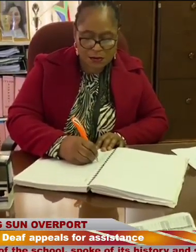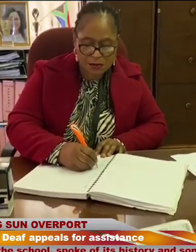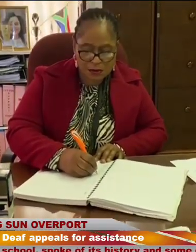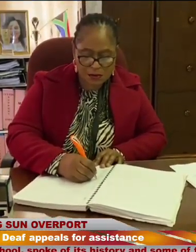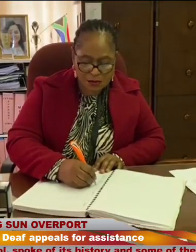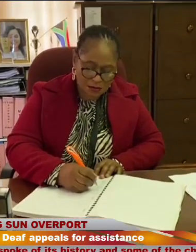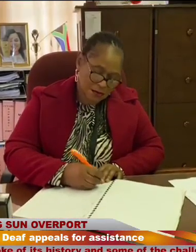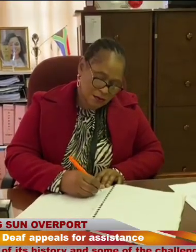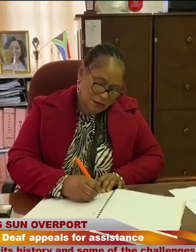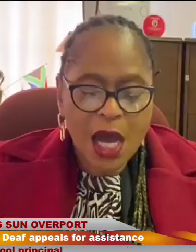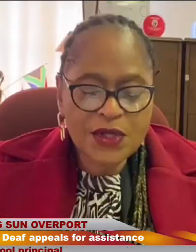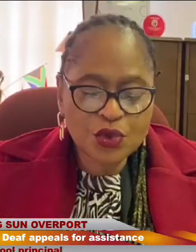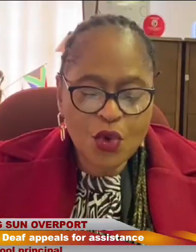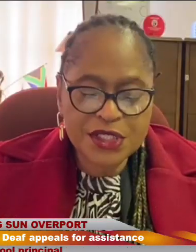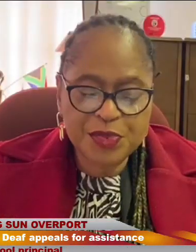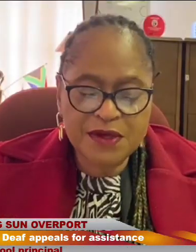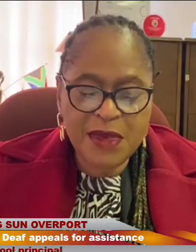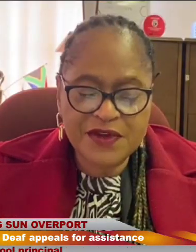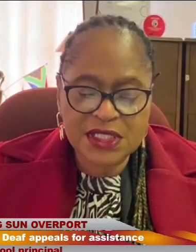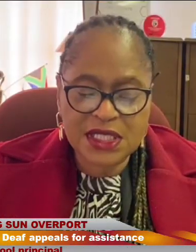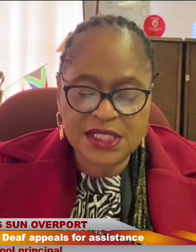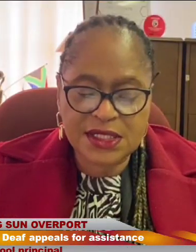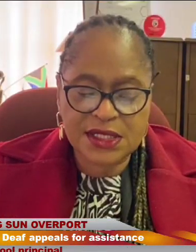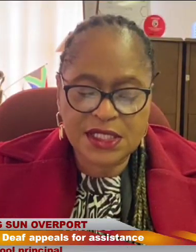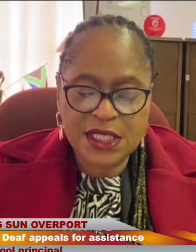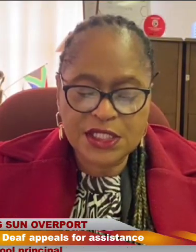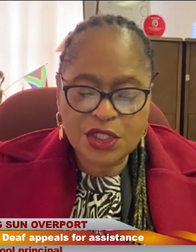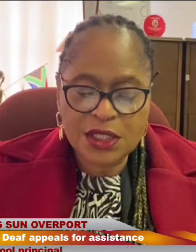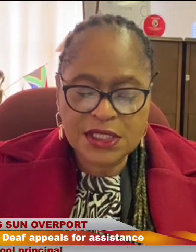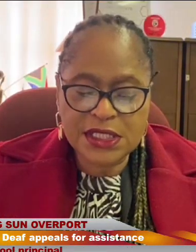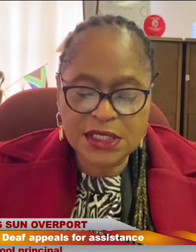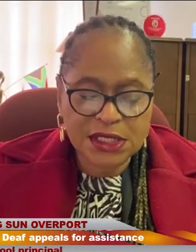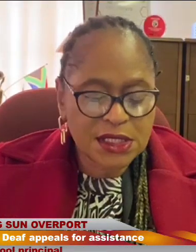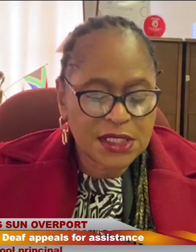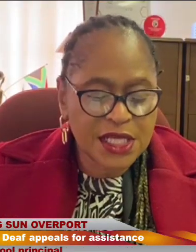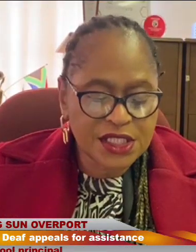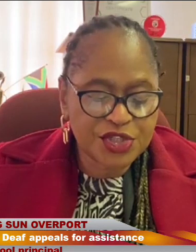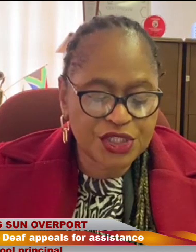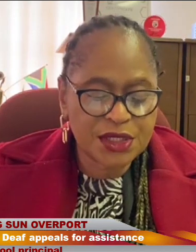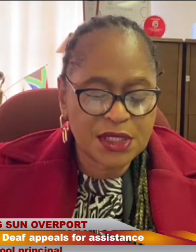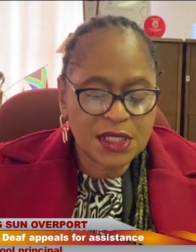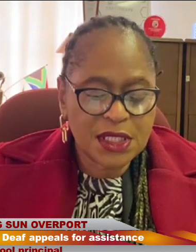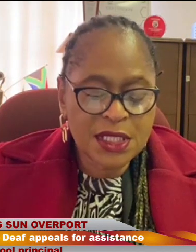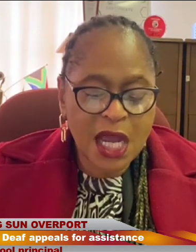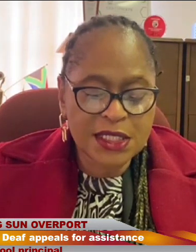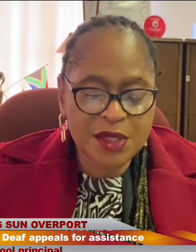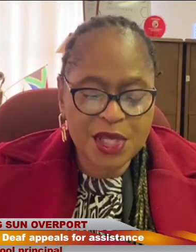challenges they have faced. Our school has been a marvellous success since the inception in academic,